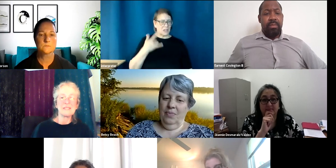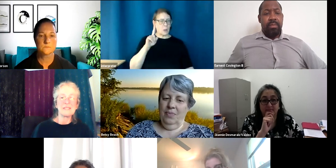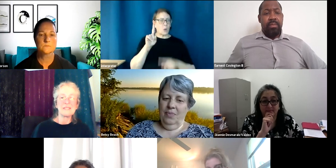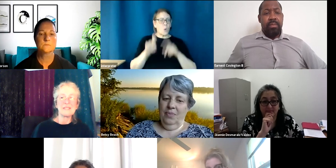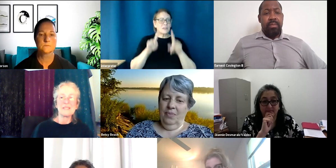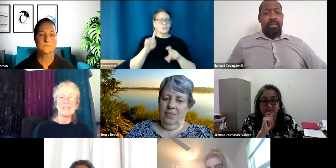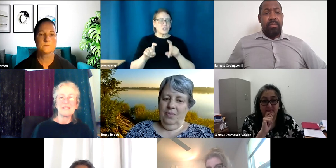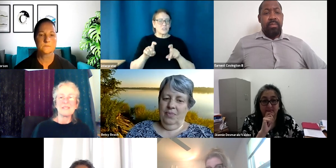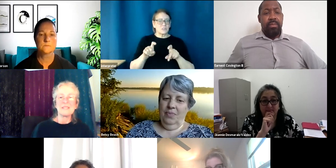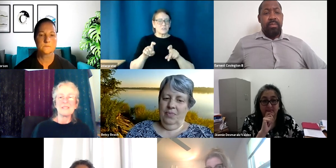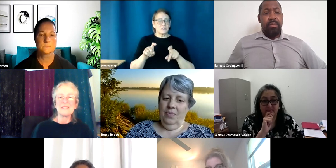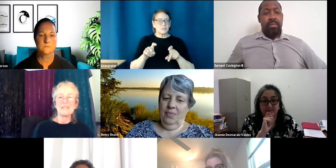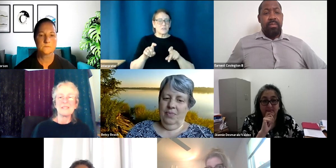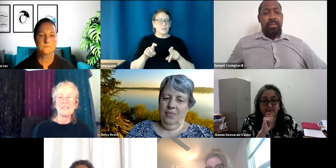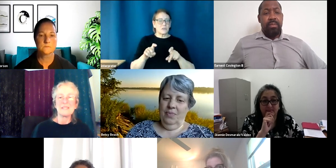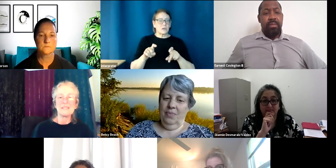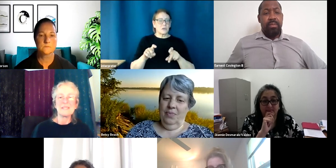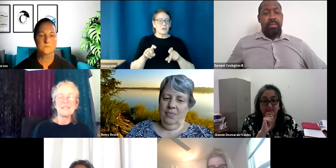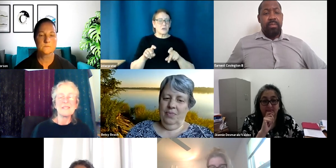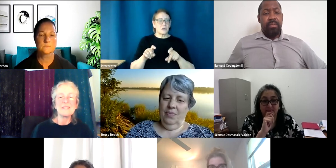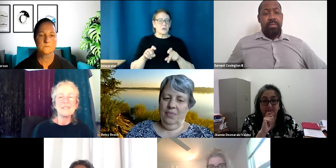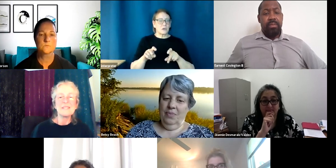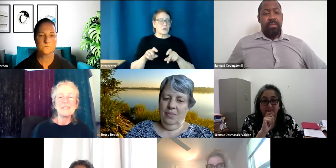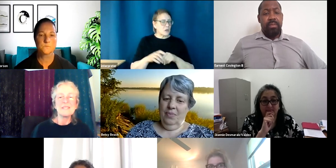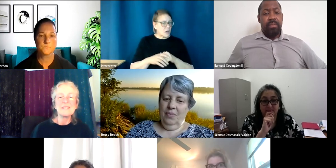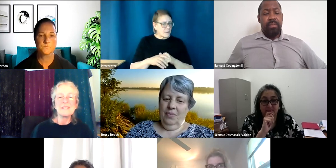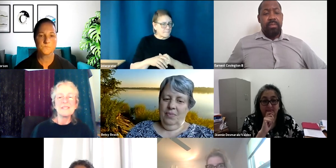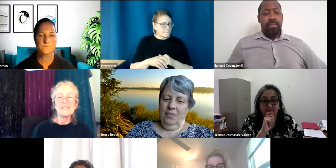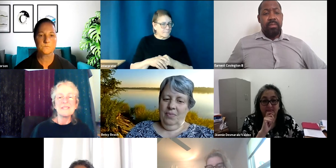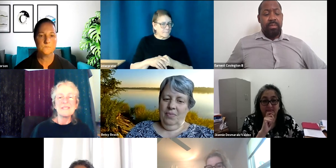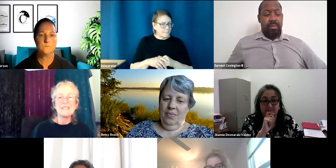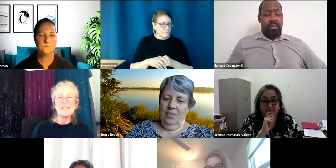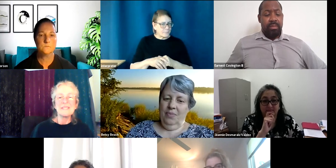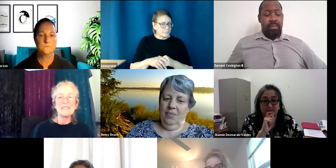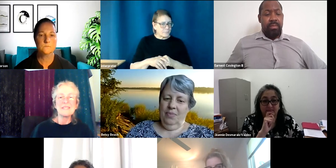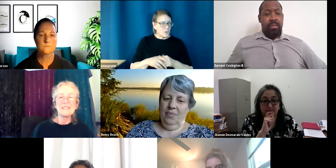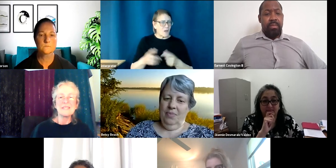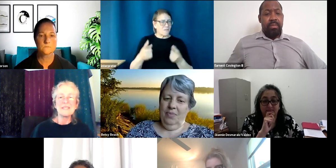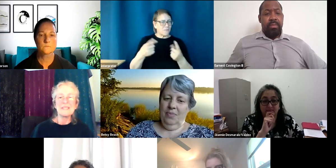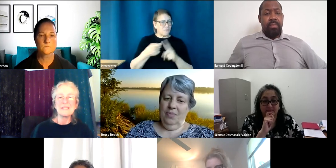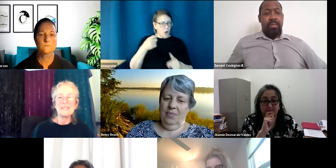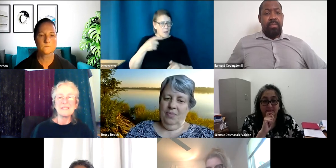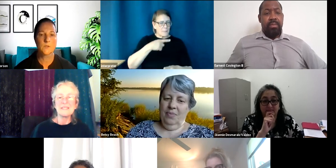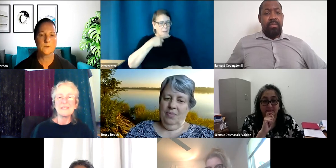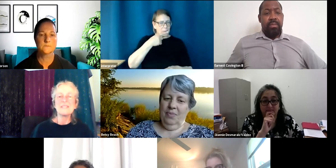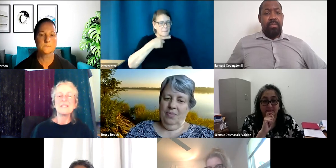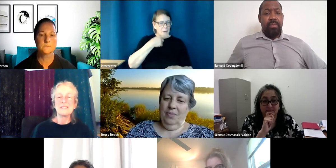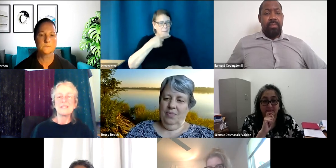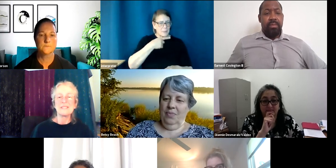um, by part, you know, um, the public kind of keeps people engaged. Um, two